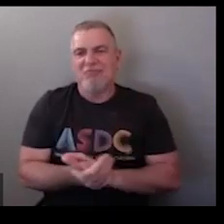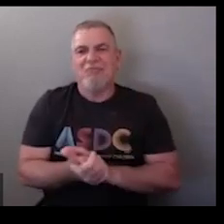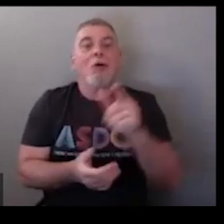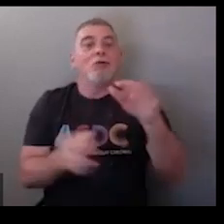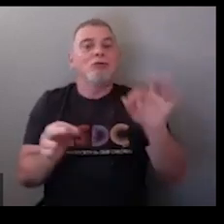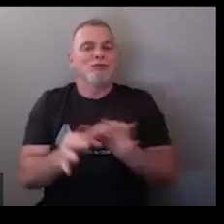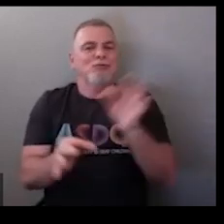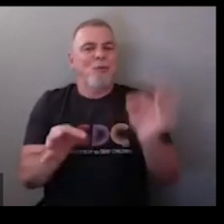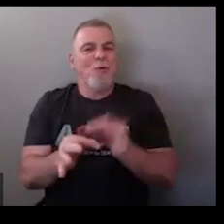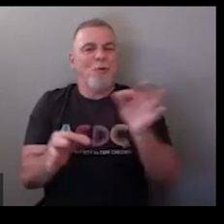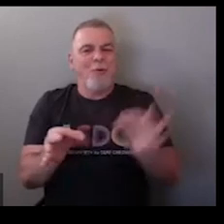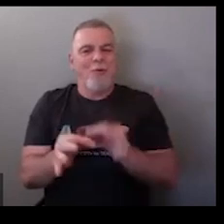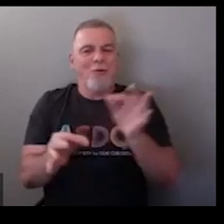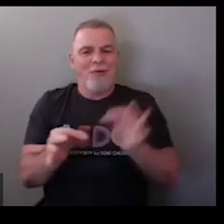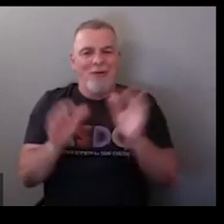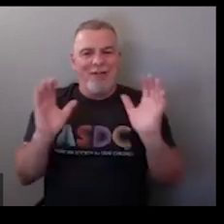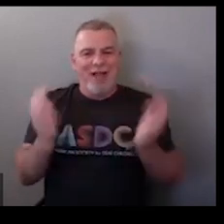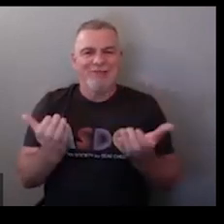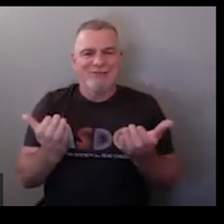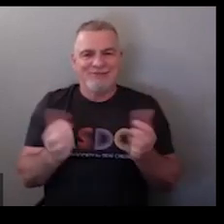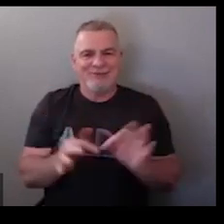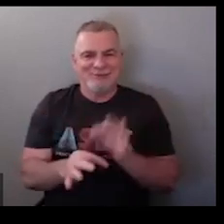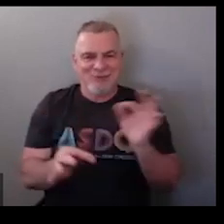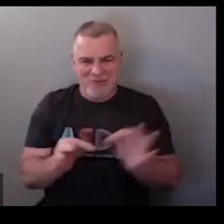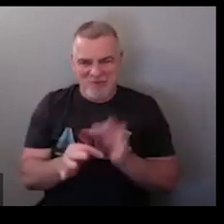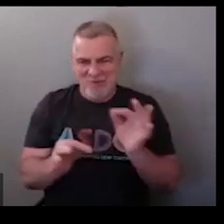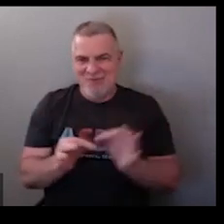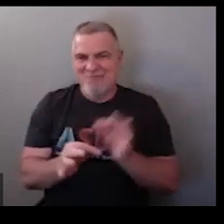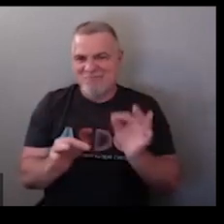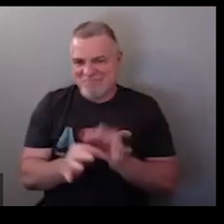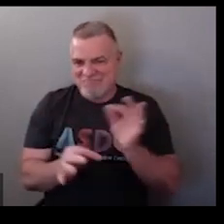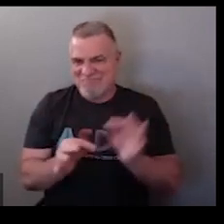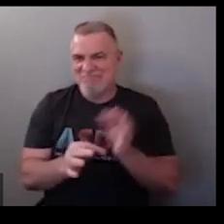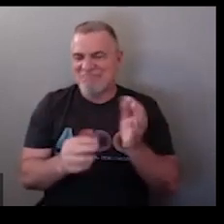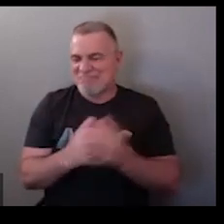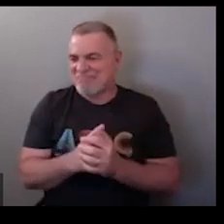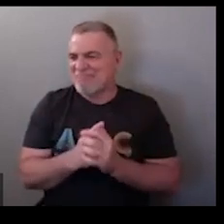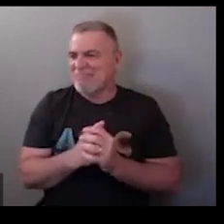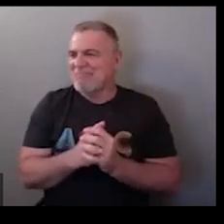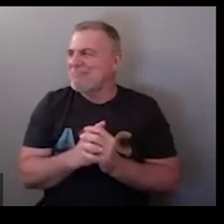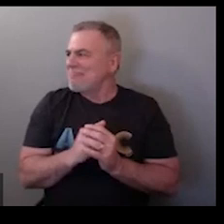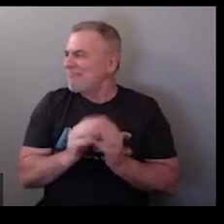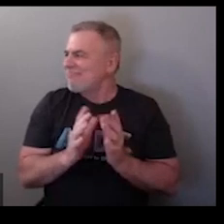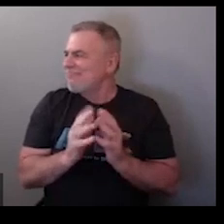home cooking would be home ec there was typically a separate class for sewing so that was sewing class